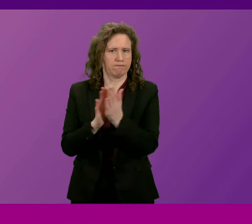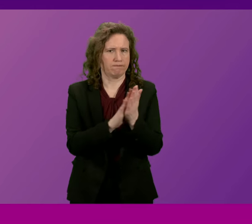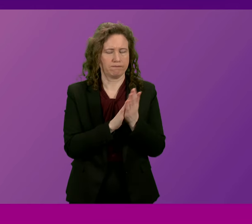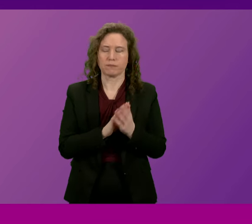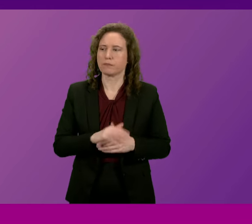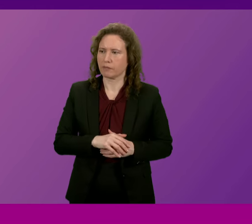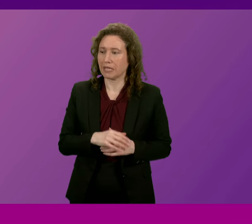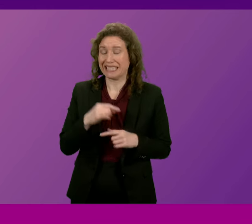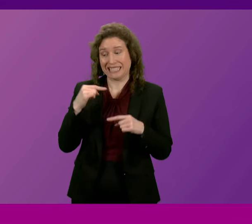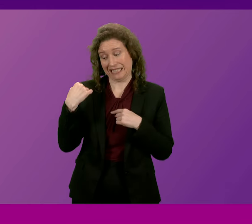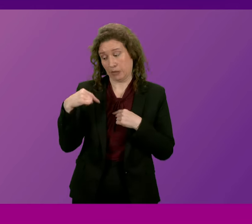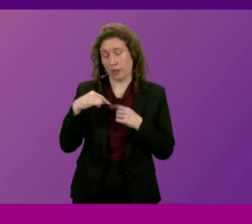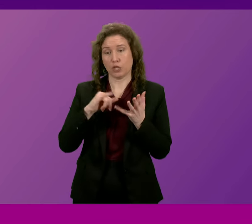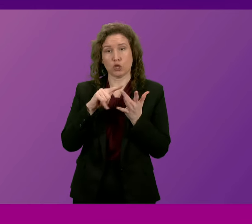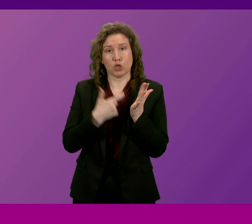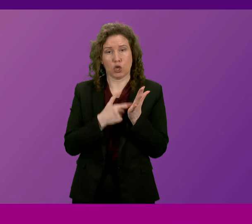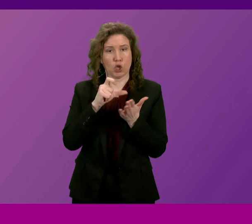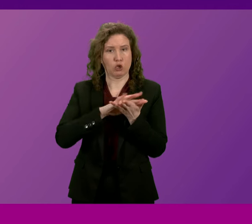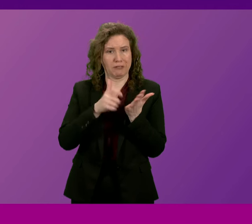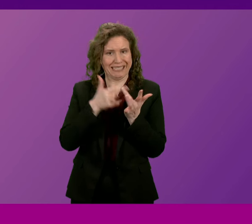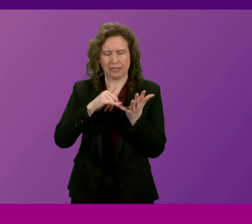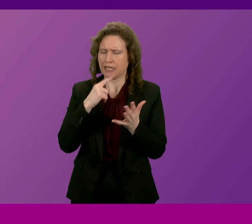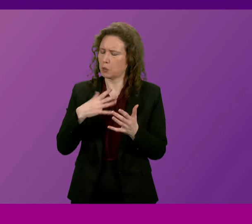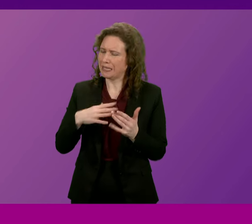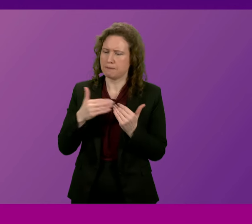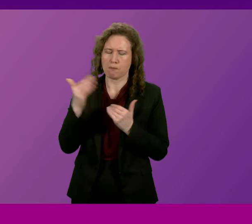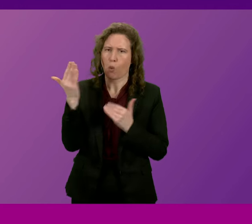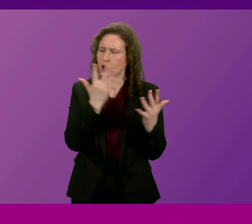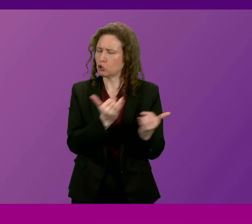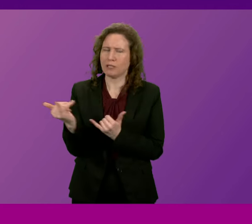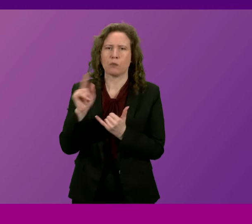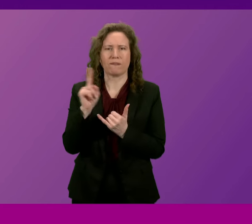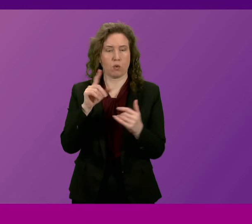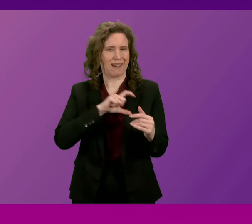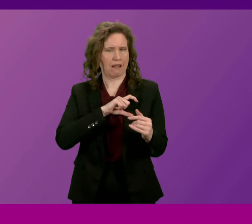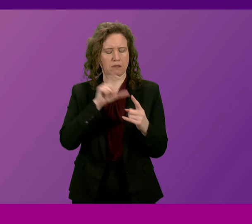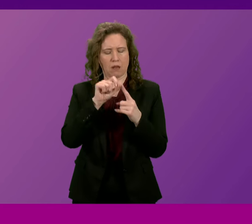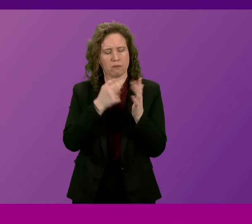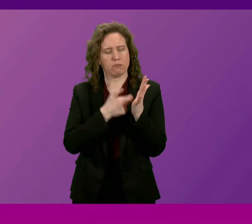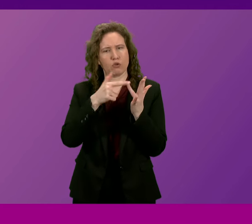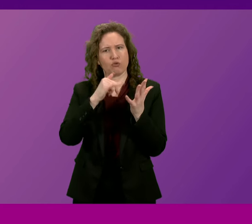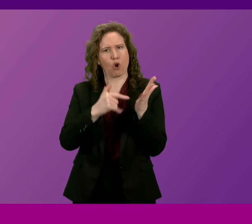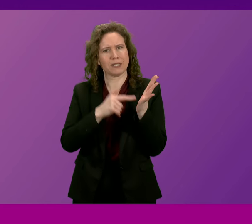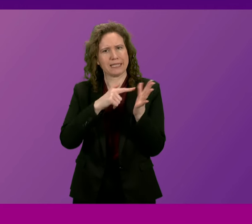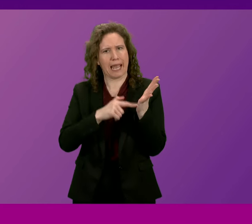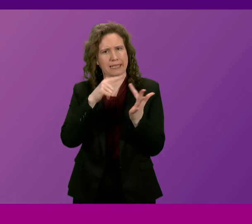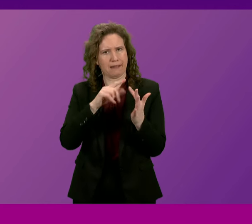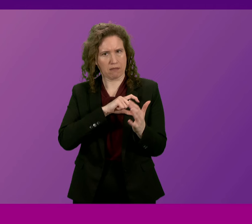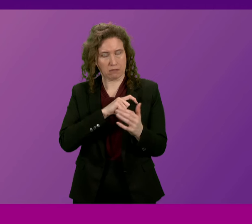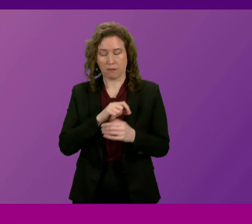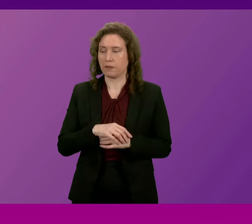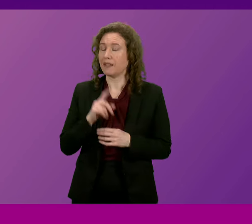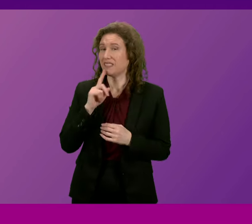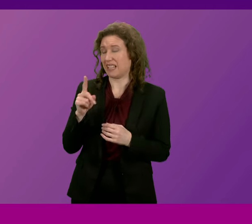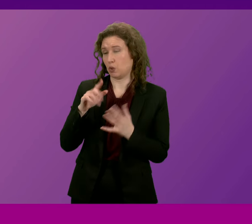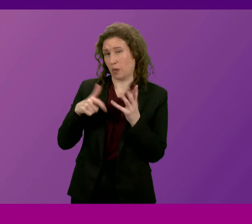This week, Sir Chris has called for greater and earlier screening of prostate cancer. The UK government have said that they will review the